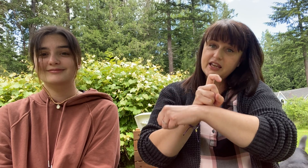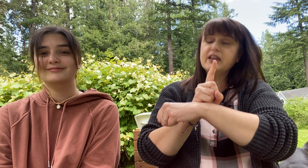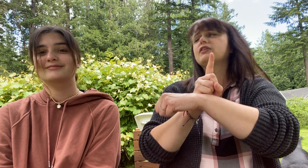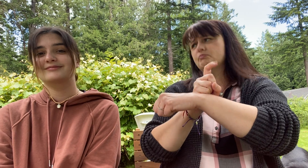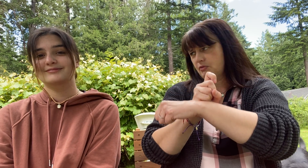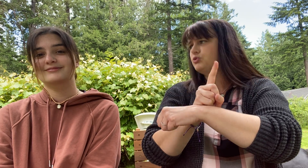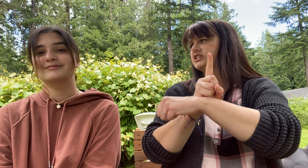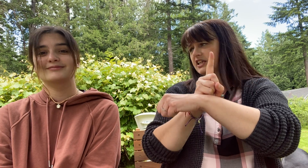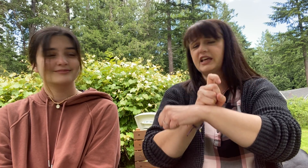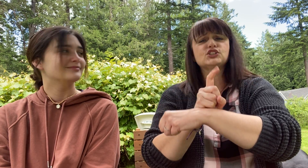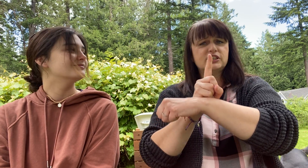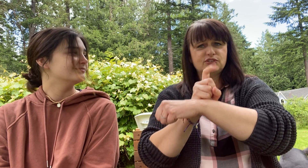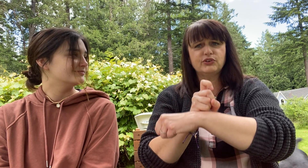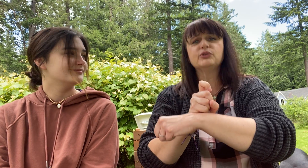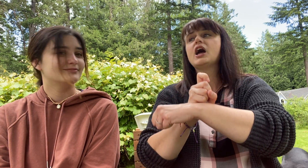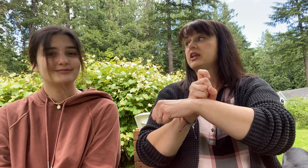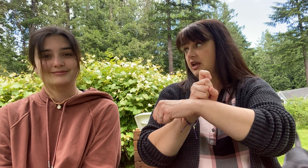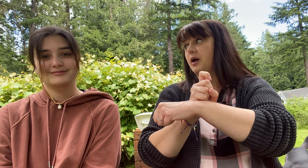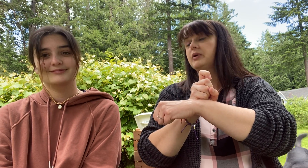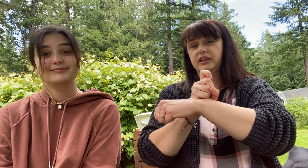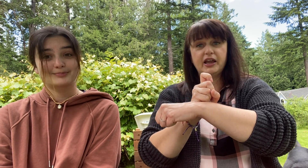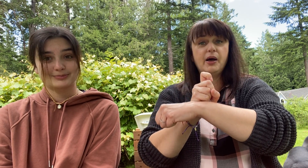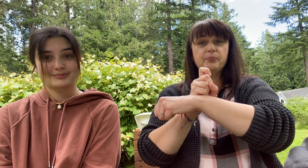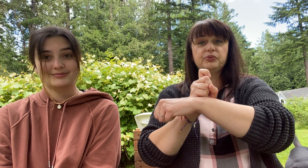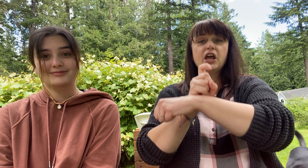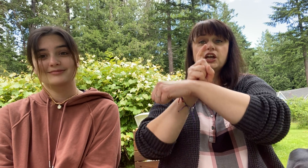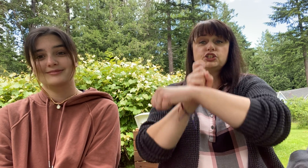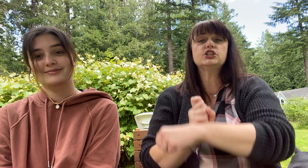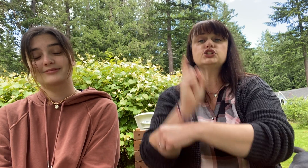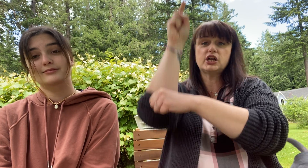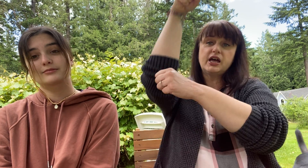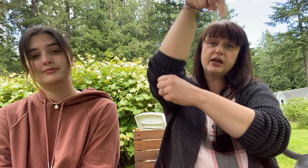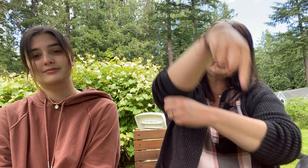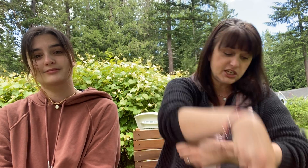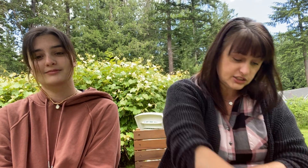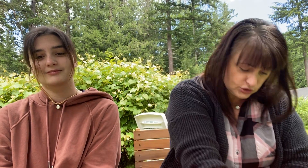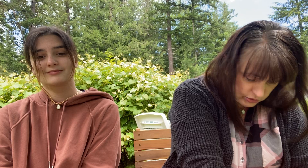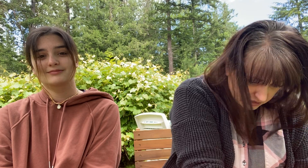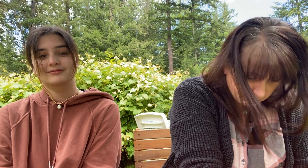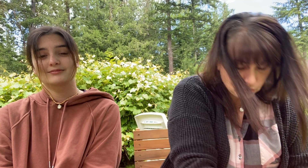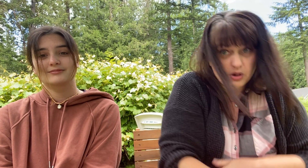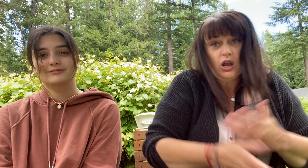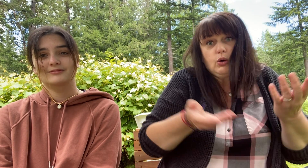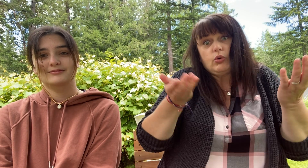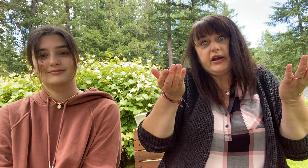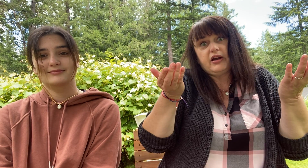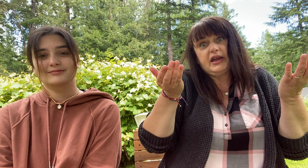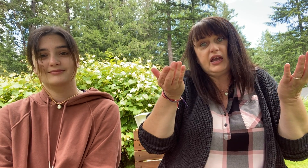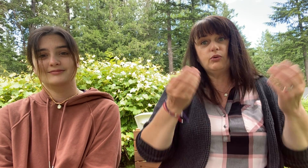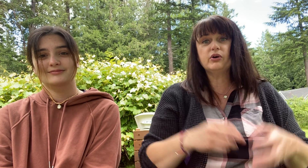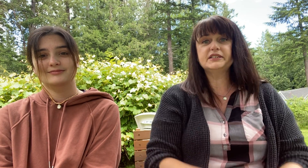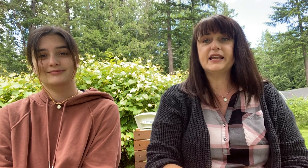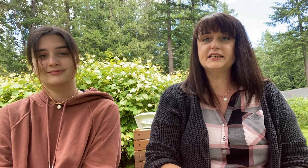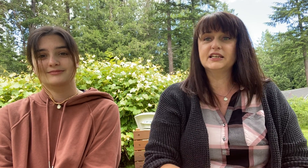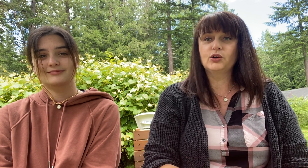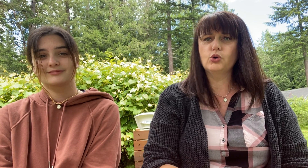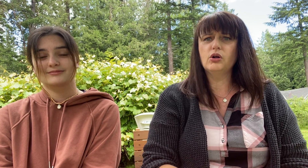the most delicious food. Yum, yum. She jumped into the pool where it was nice and cool.